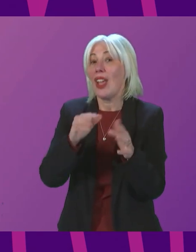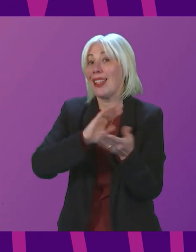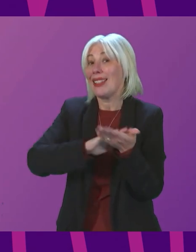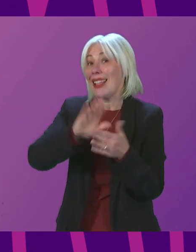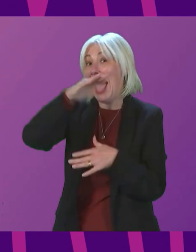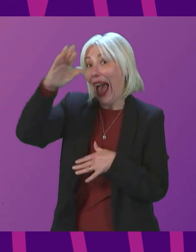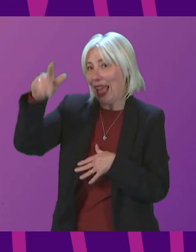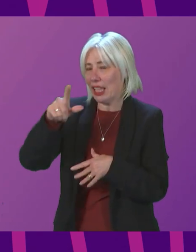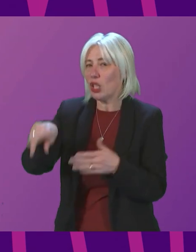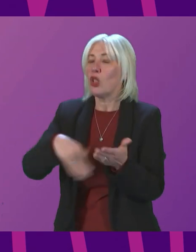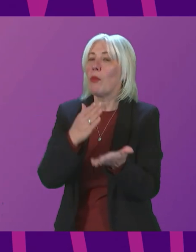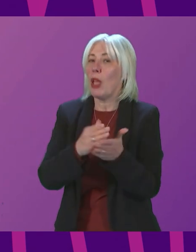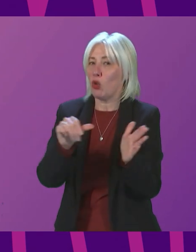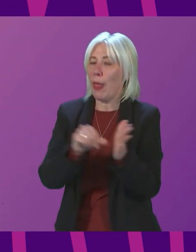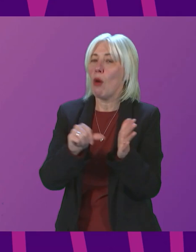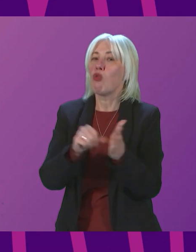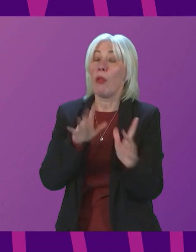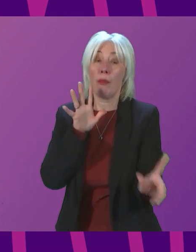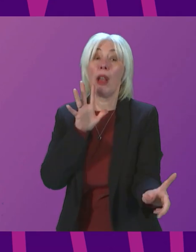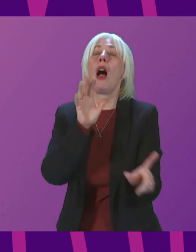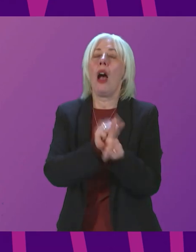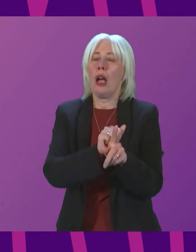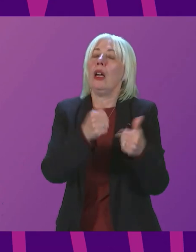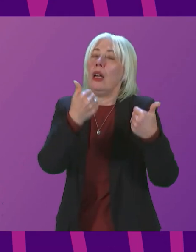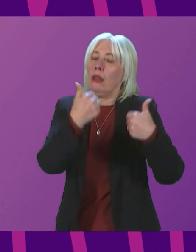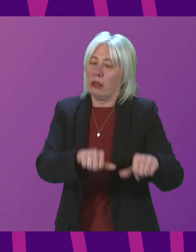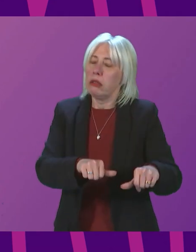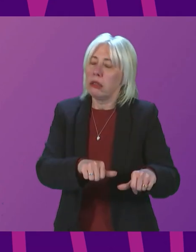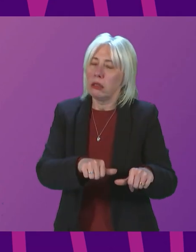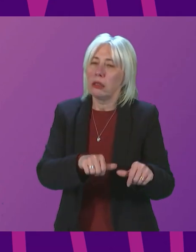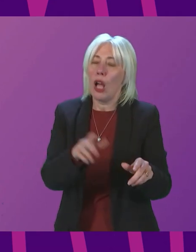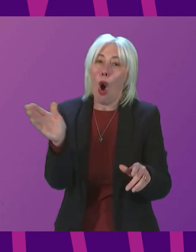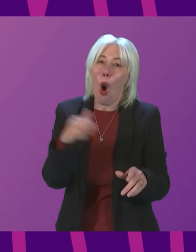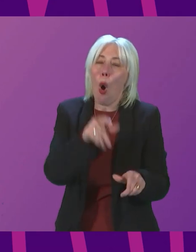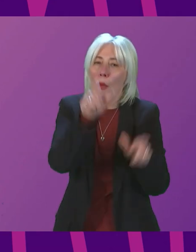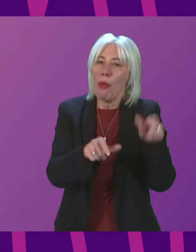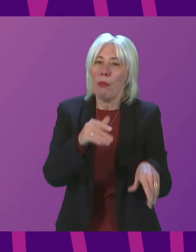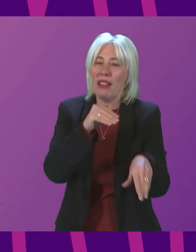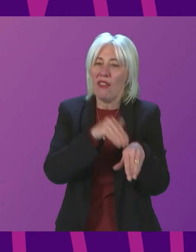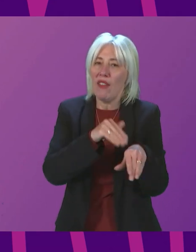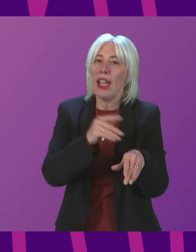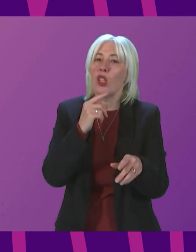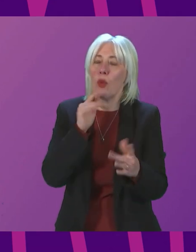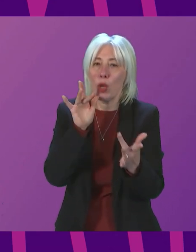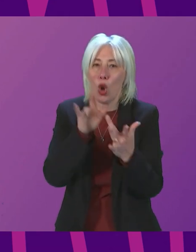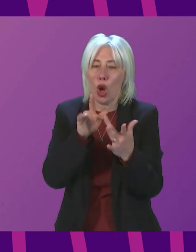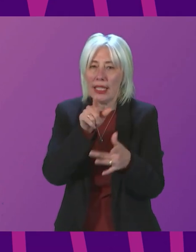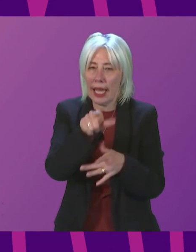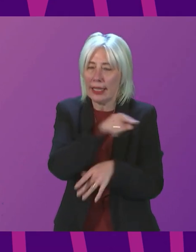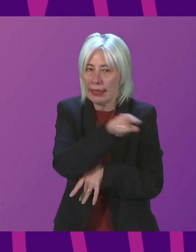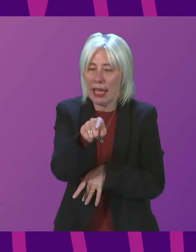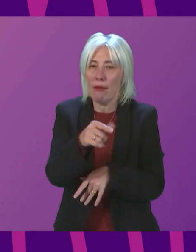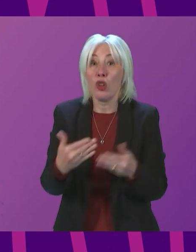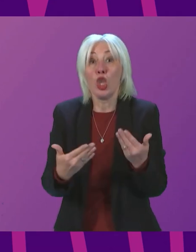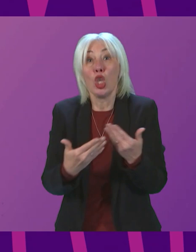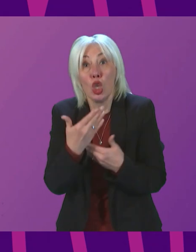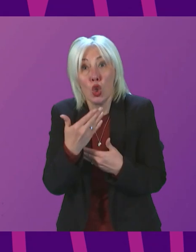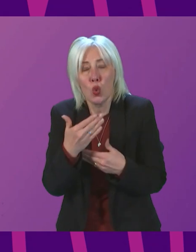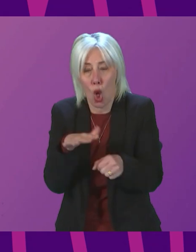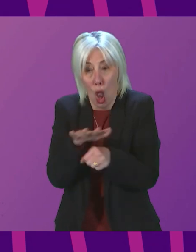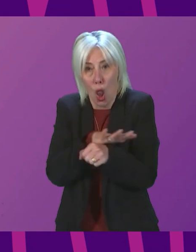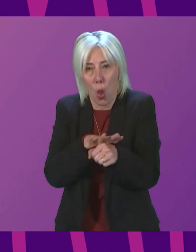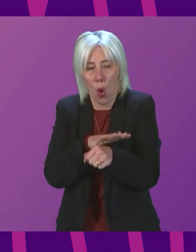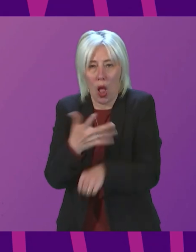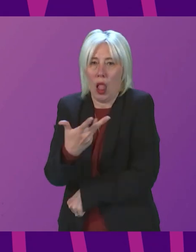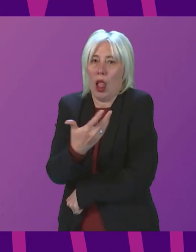rectified as soon as it was identified and everyone affected will be contacted as soon as possible with a new appointment for the correct local vaccination